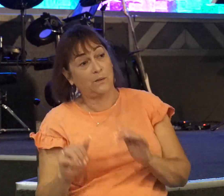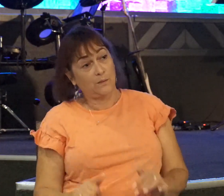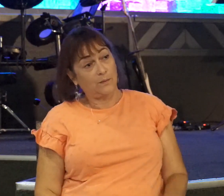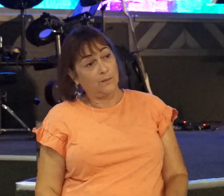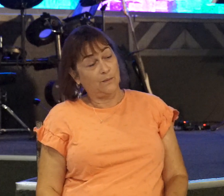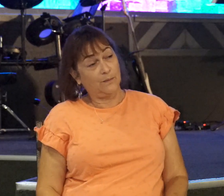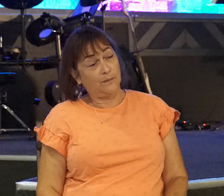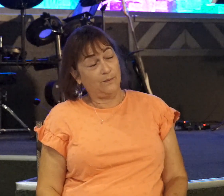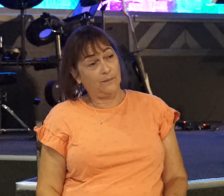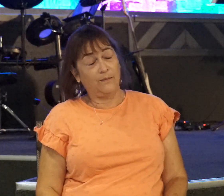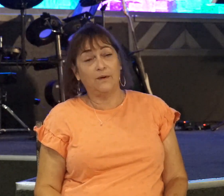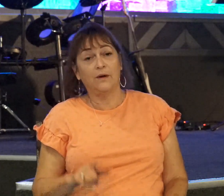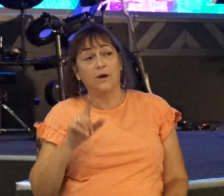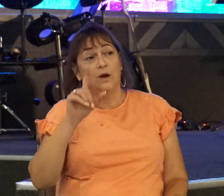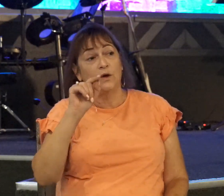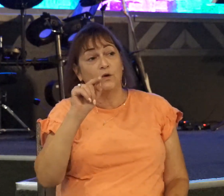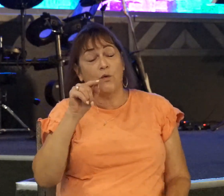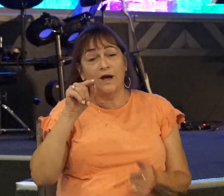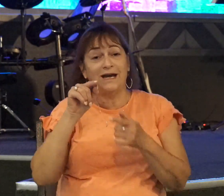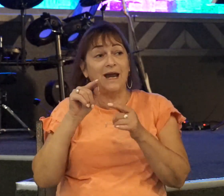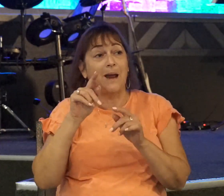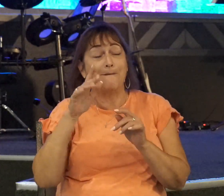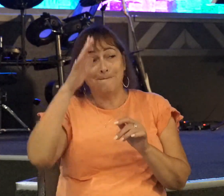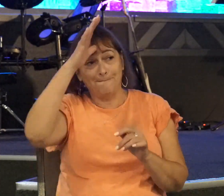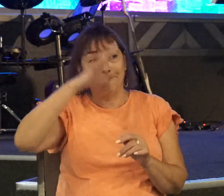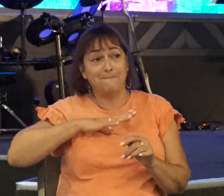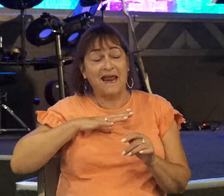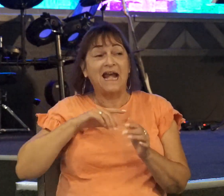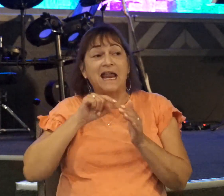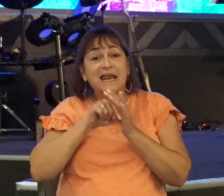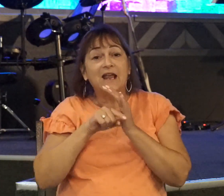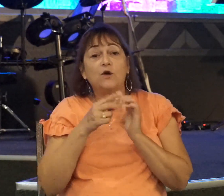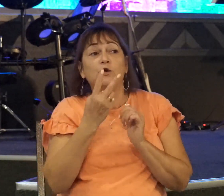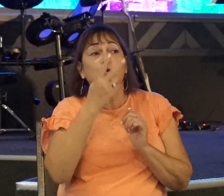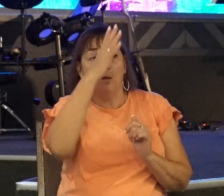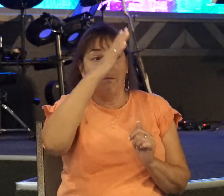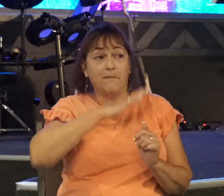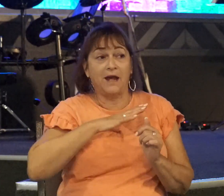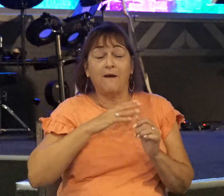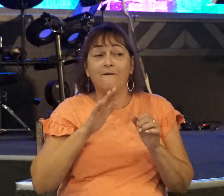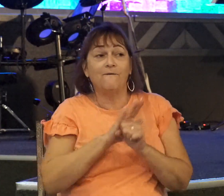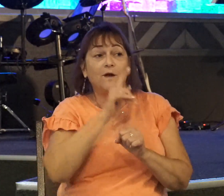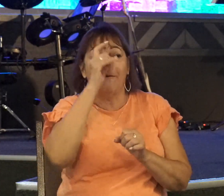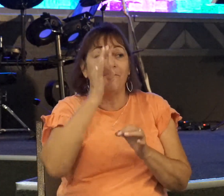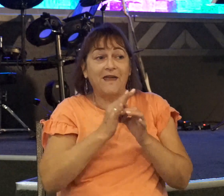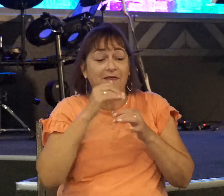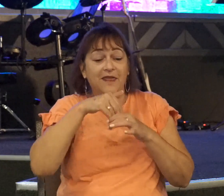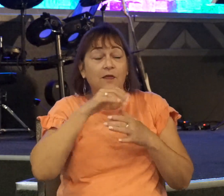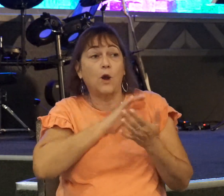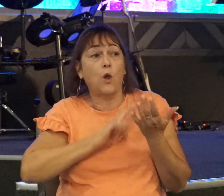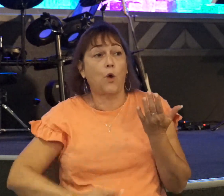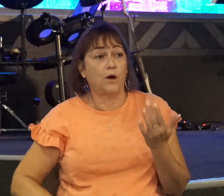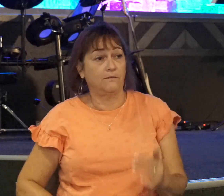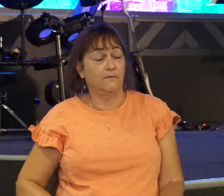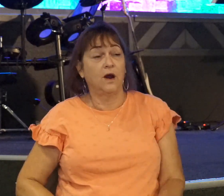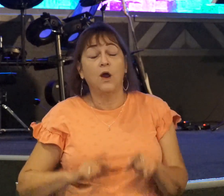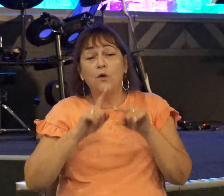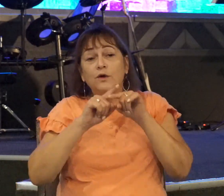20 Philistines killed by two men, full of faith in the Lord, who depended on the Lord for their